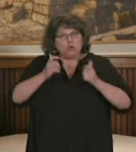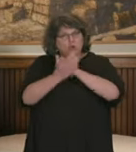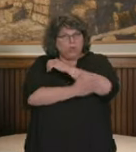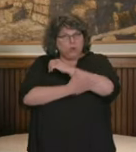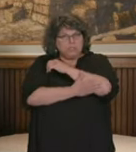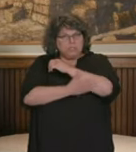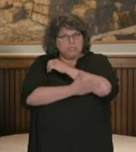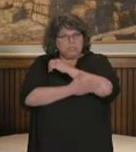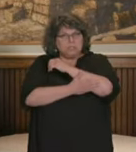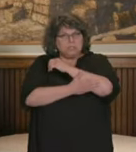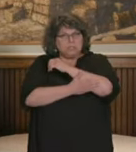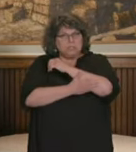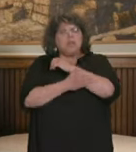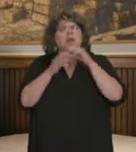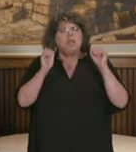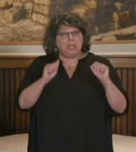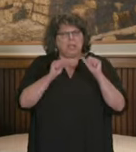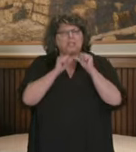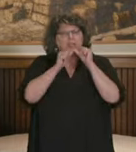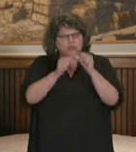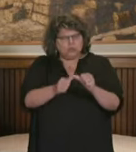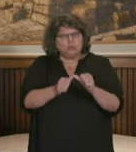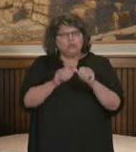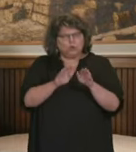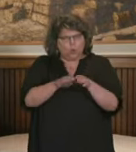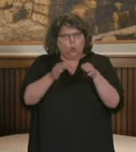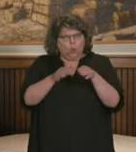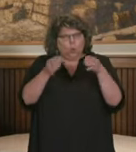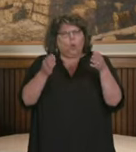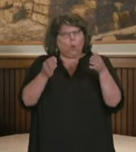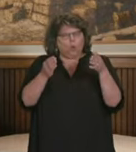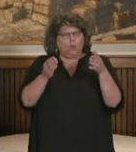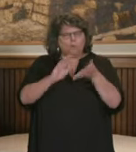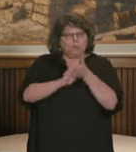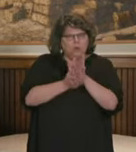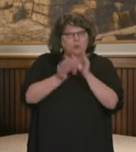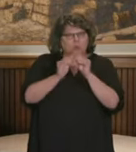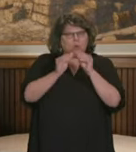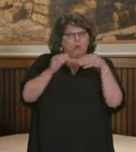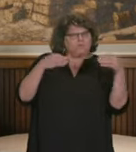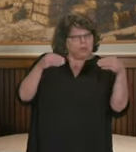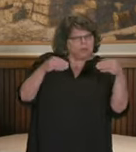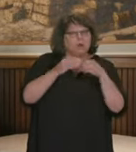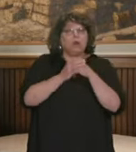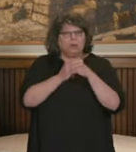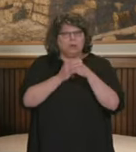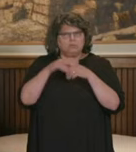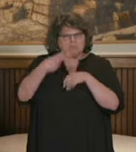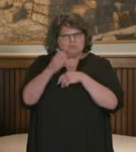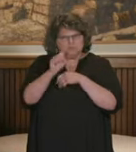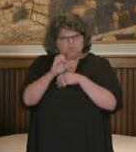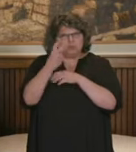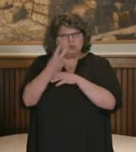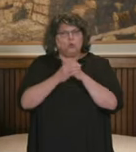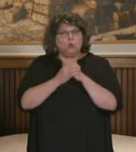to continue to make progress deeper into phase two and to do so effective